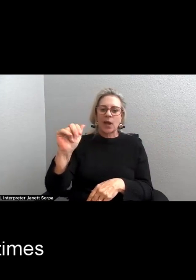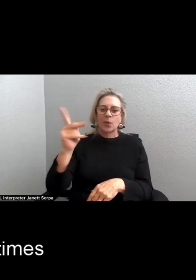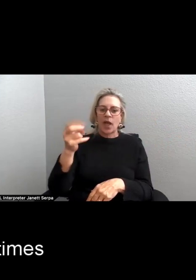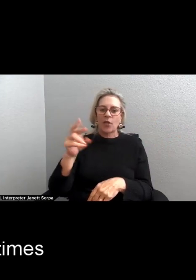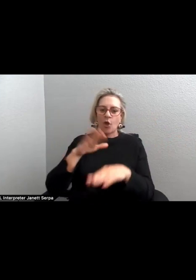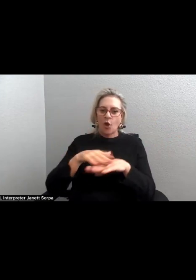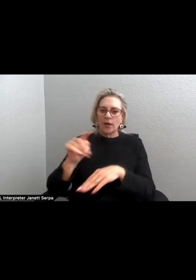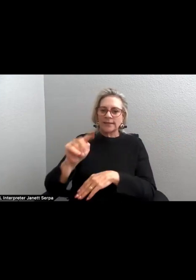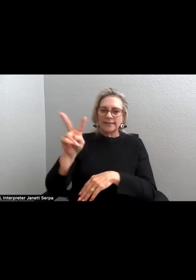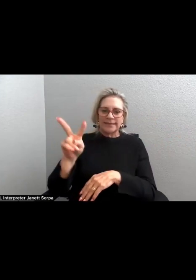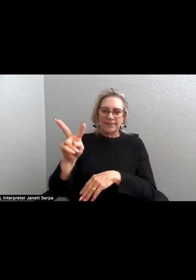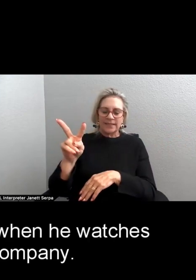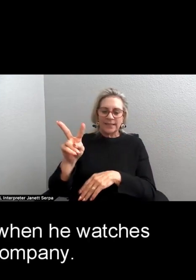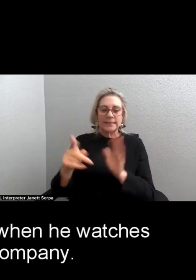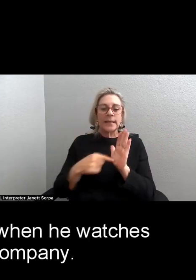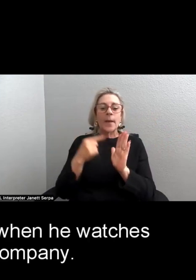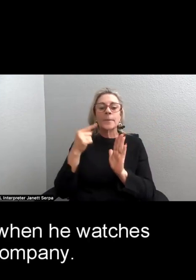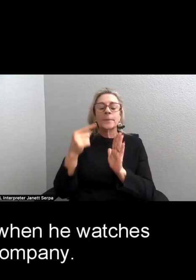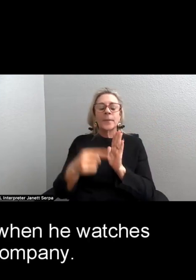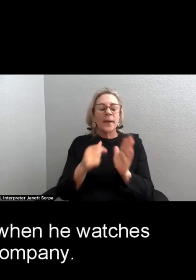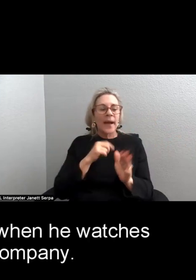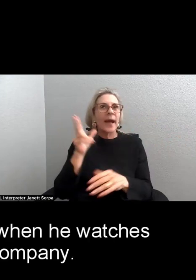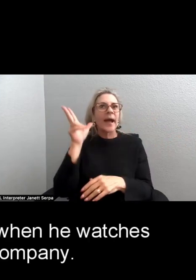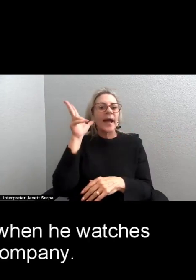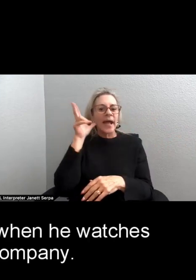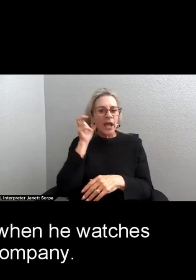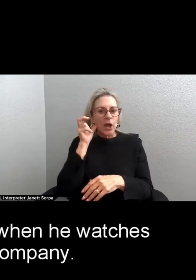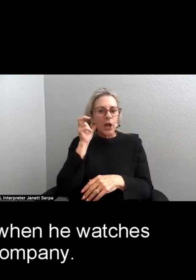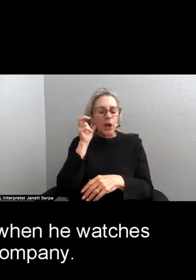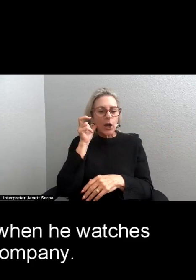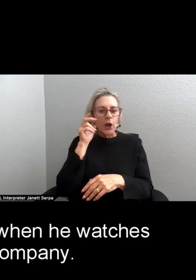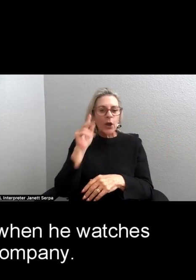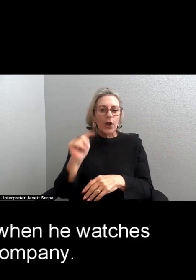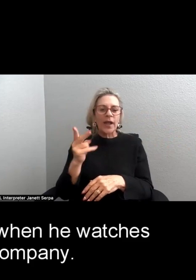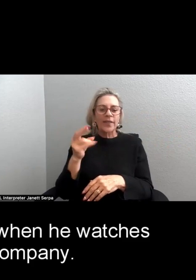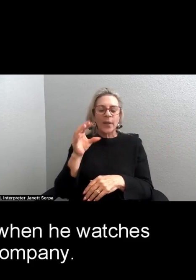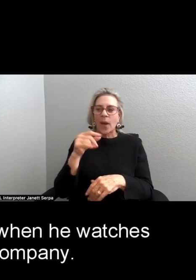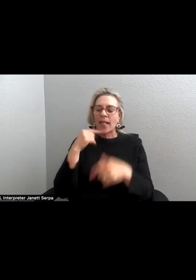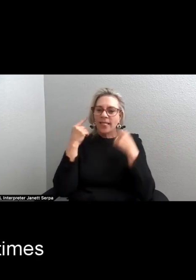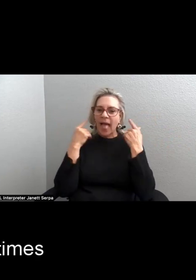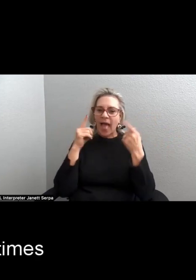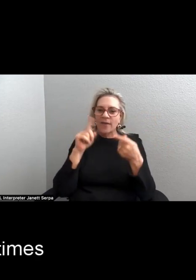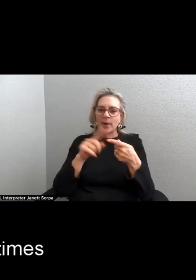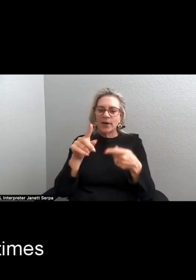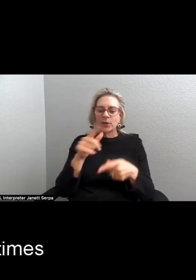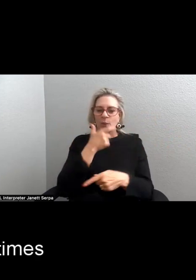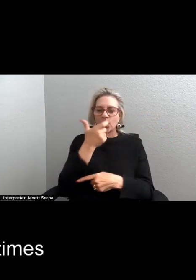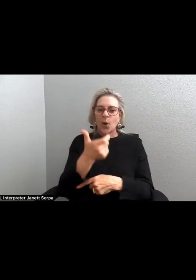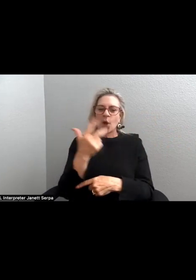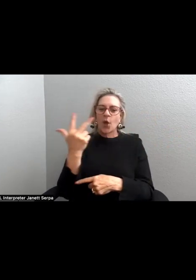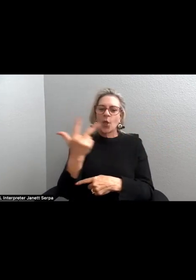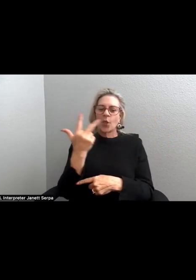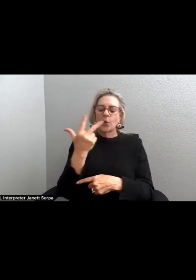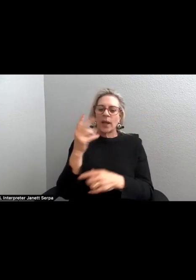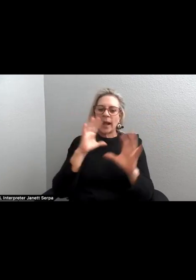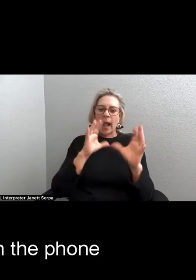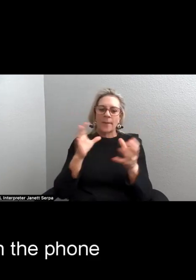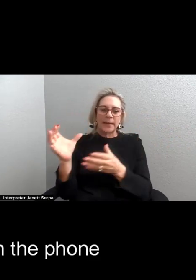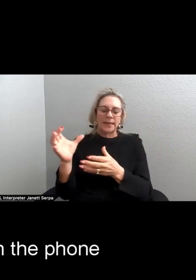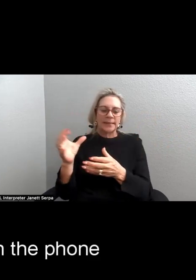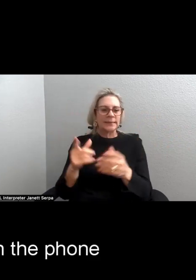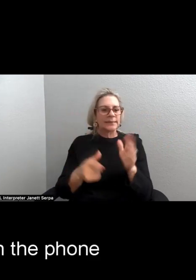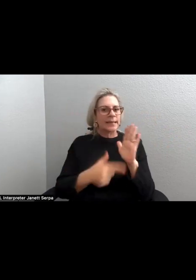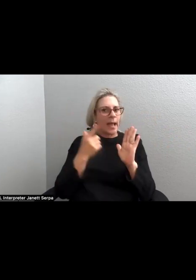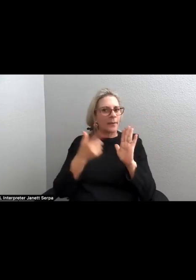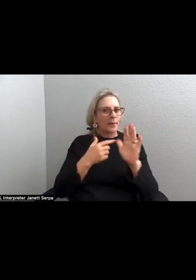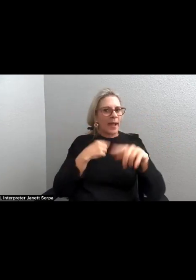Sometimes, I hear Theo laugh when he watches Three's Company. Sometimes, I